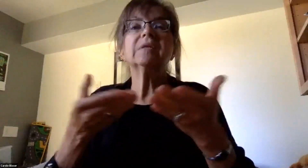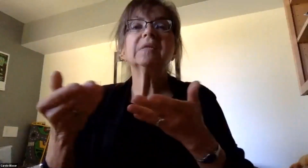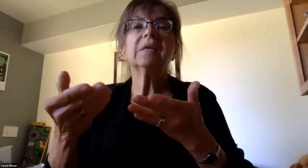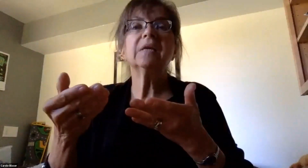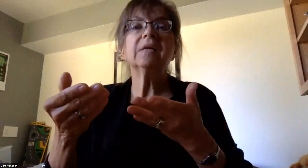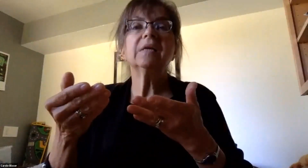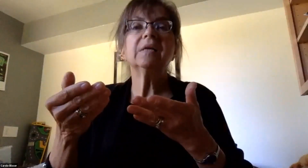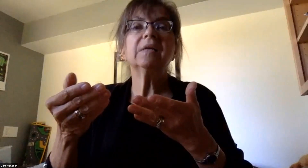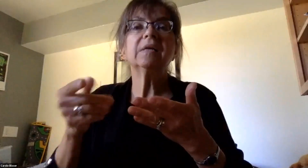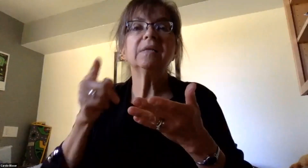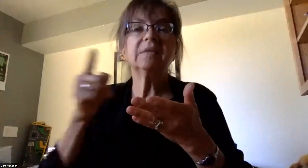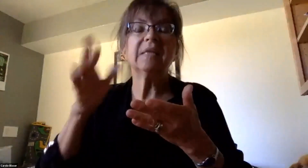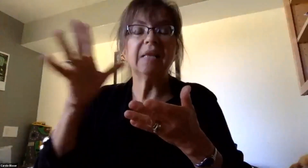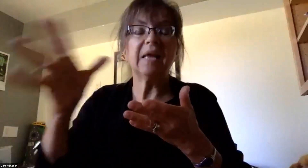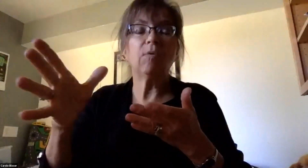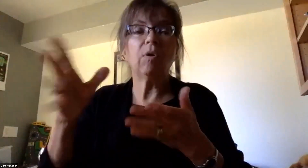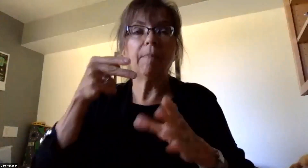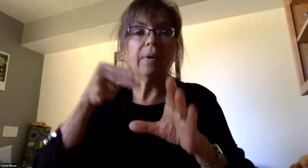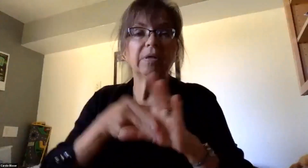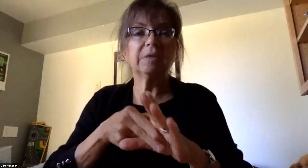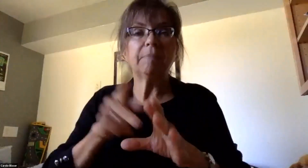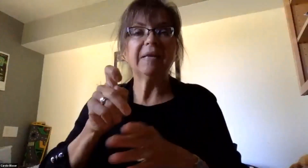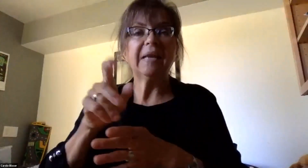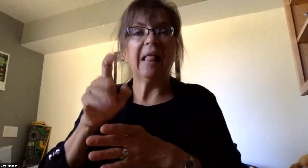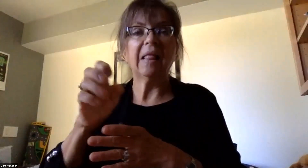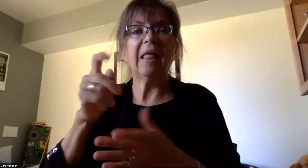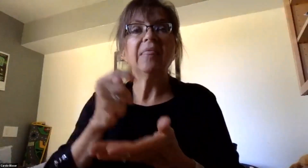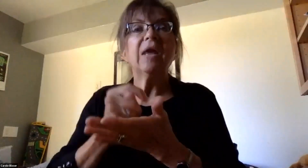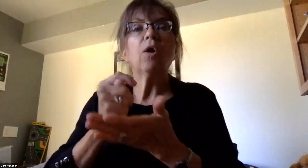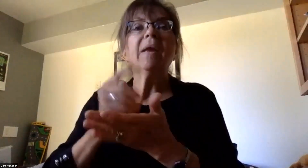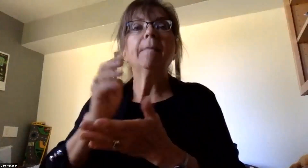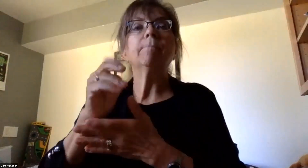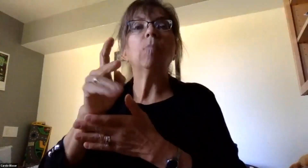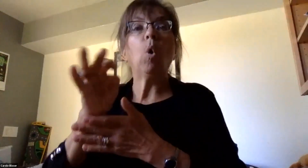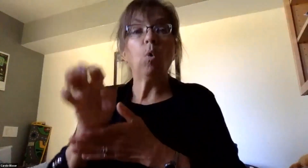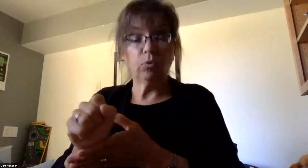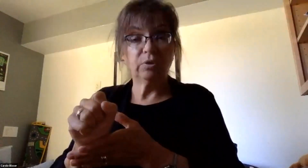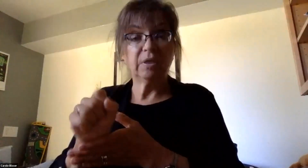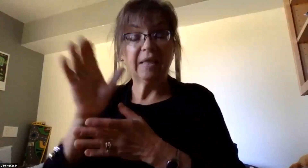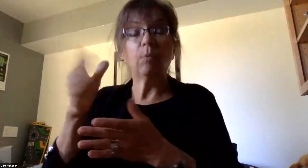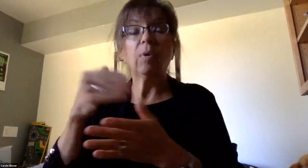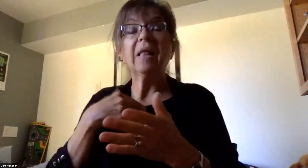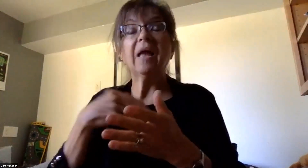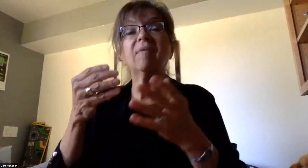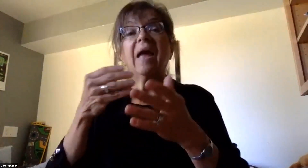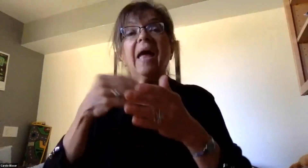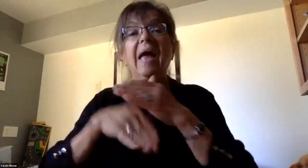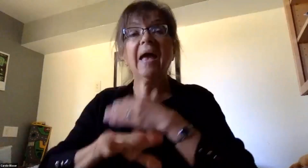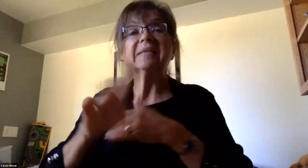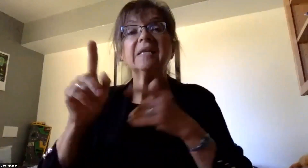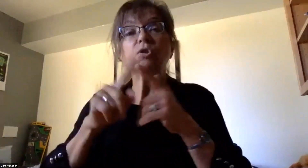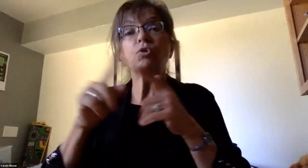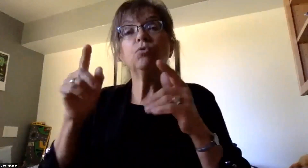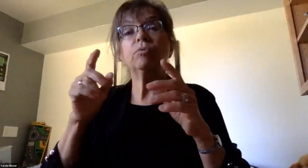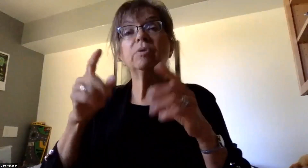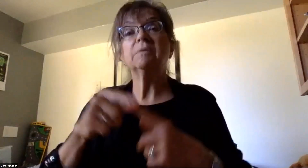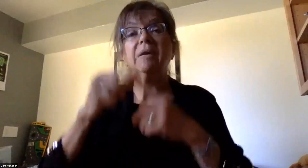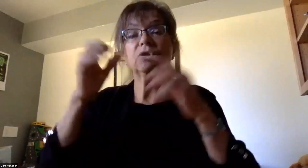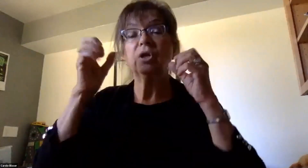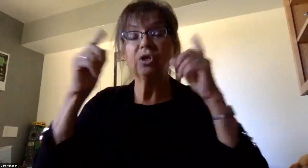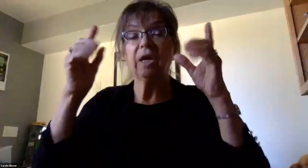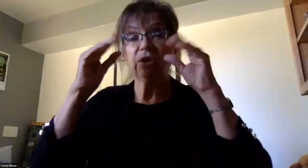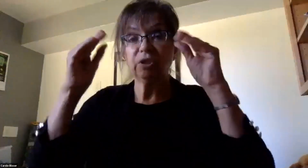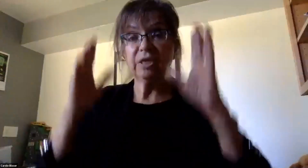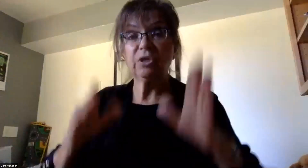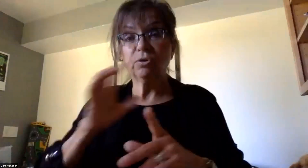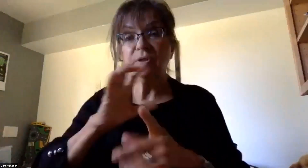participate in telepractice and teletherapy modes of instruction. Students will have access to their special education teachers, case managers,